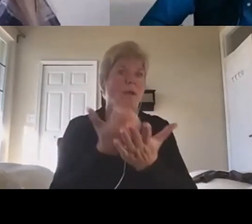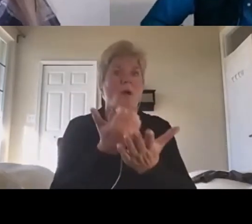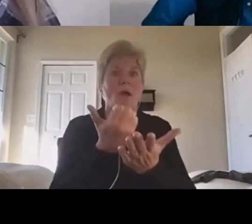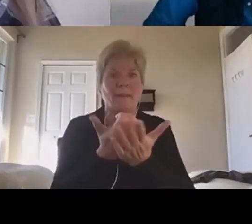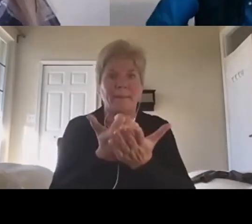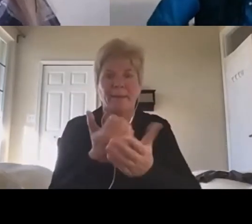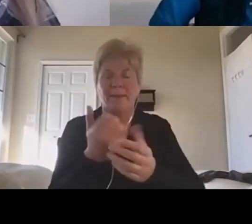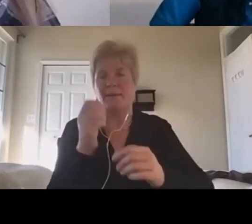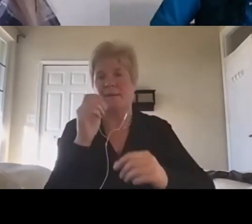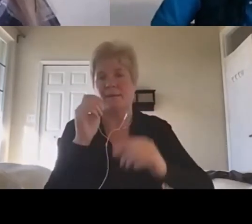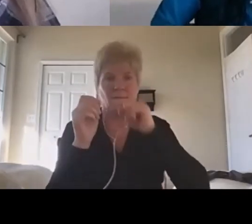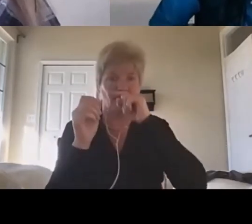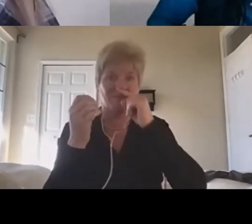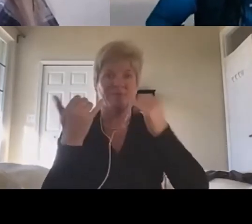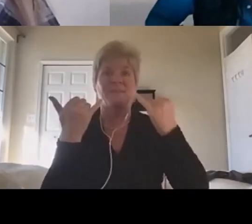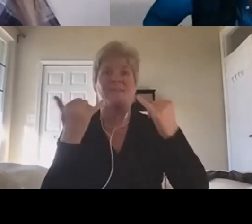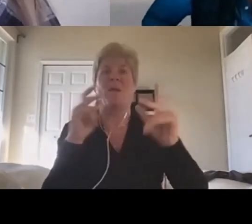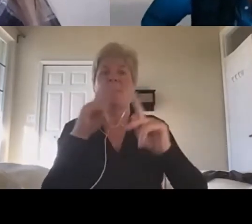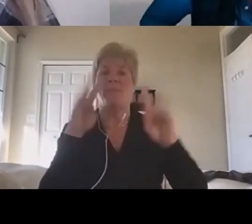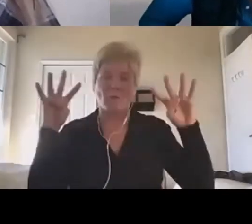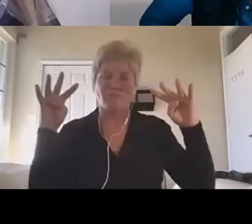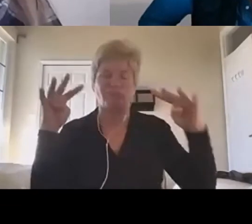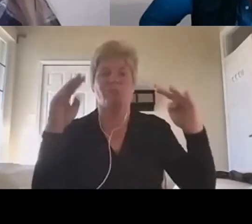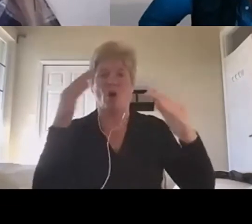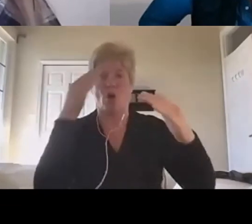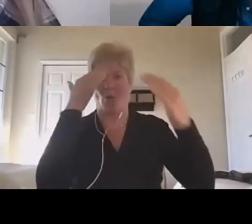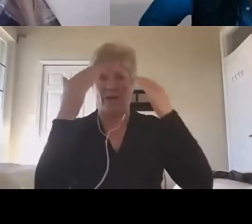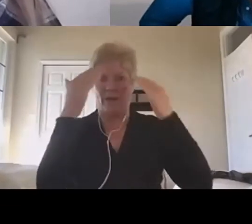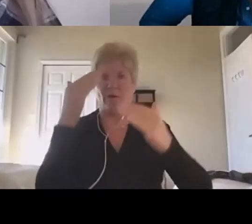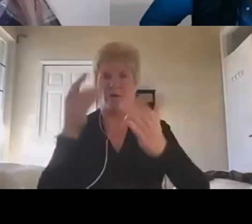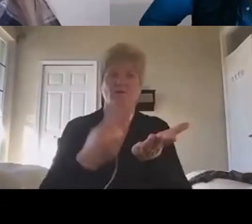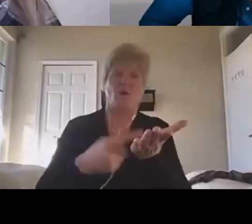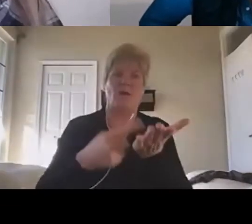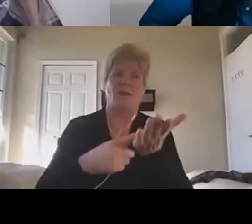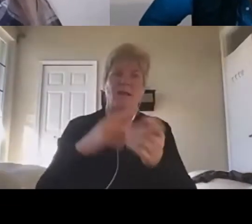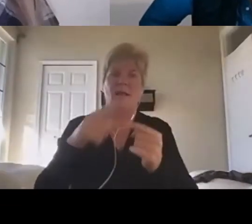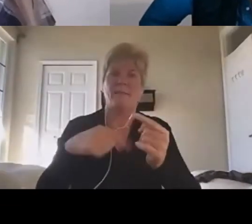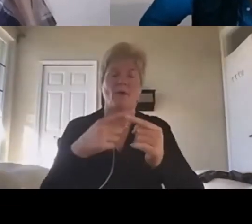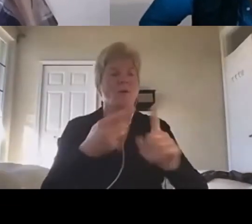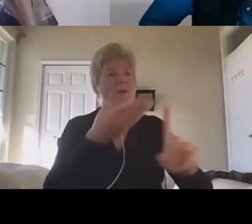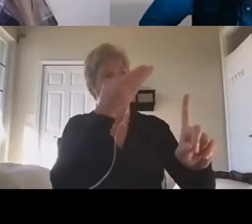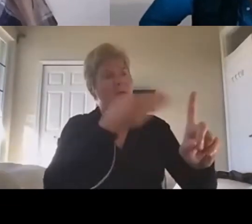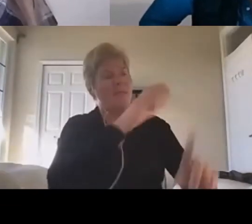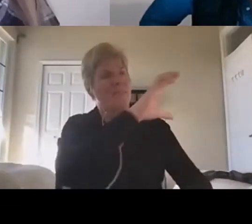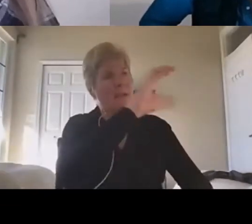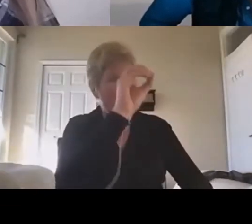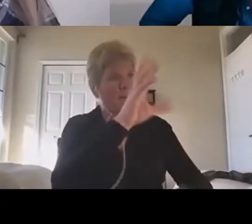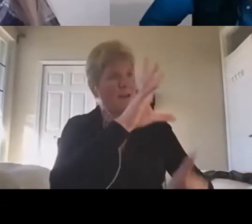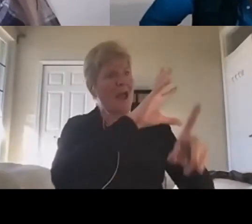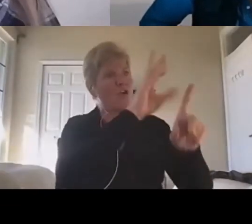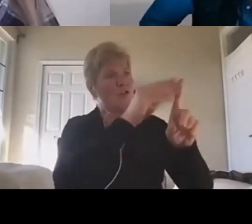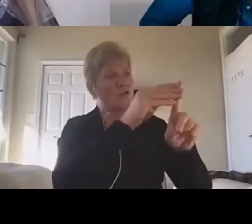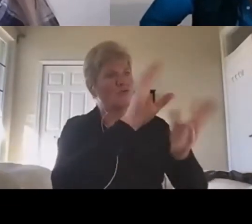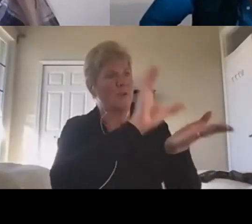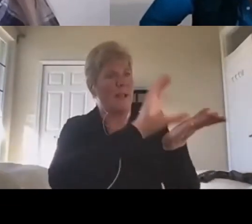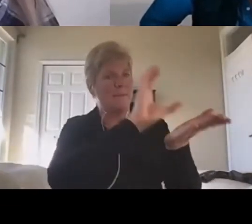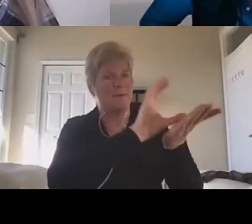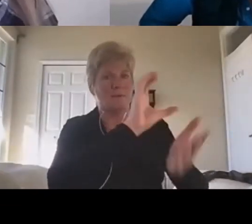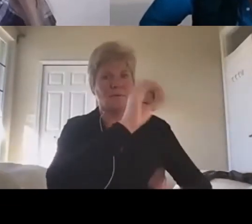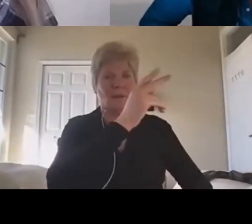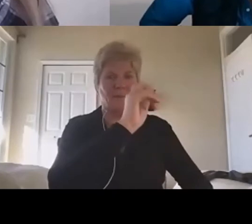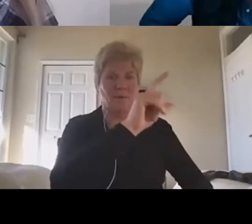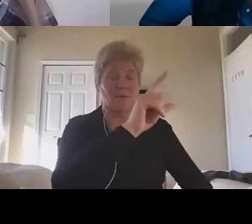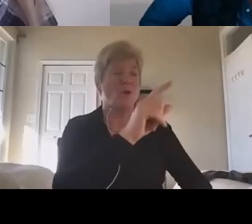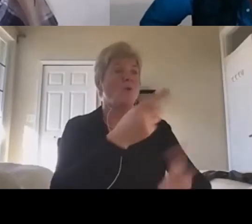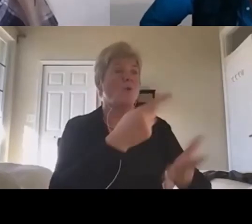our attention is talking a lot more about the authenticity of a company and cultural capital. And when we talk about cultural